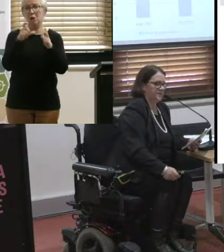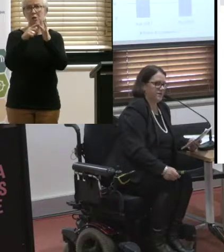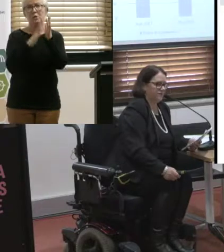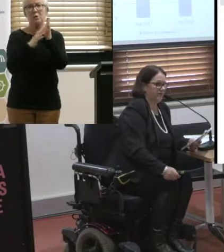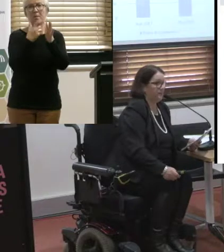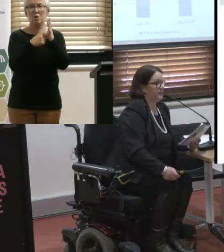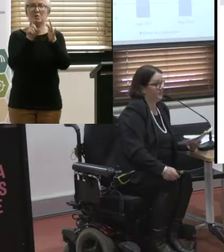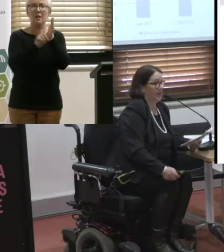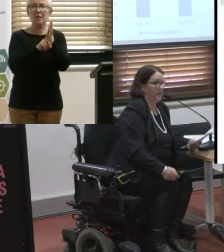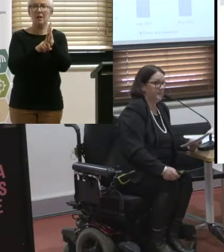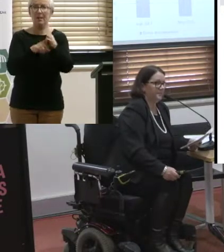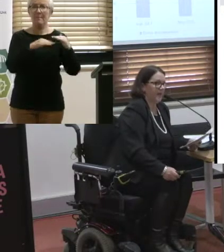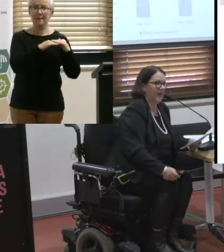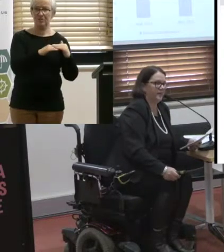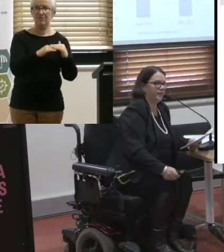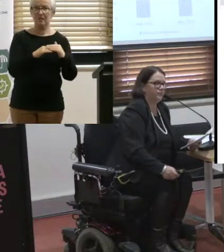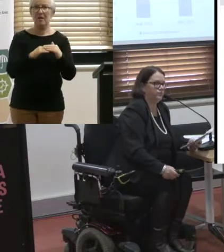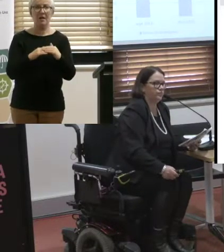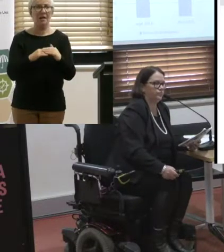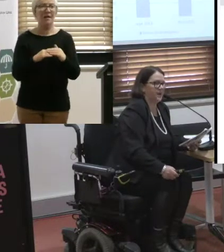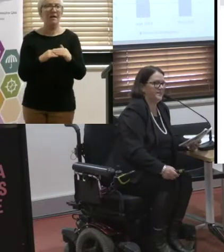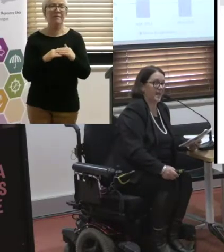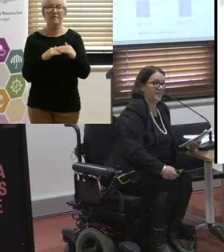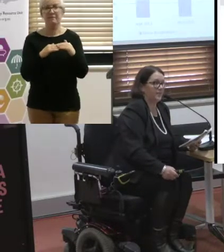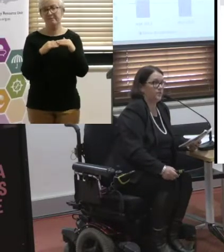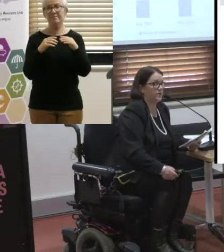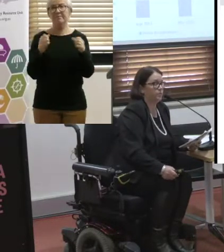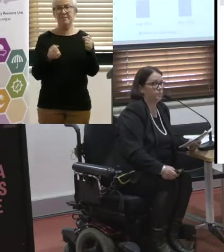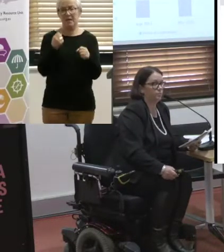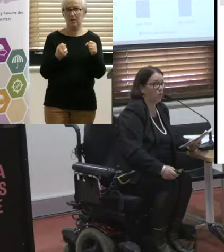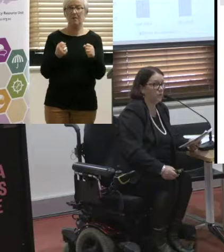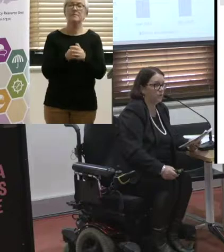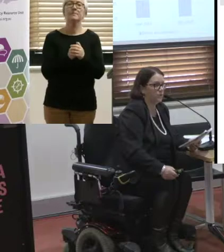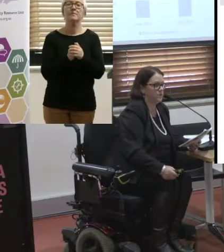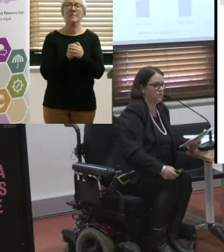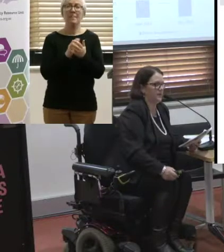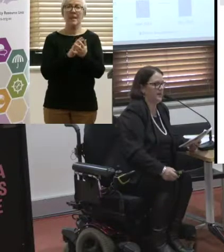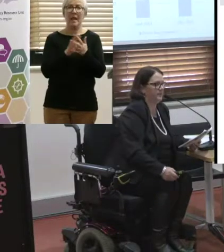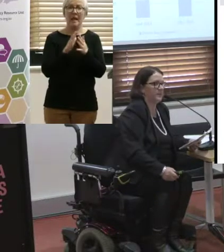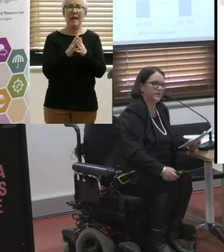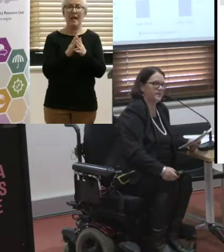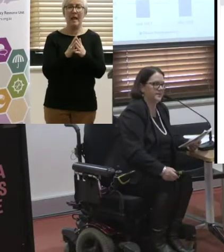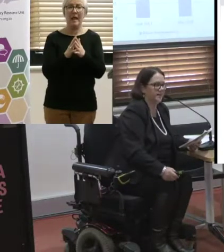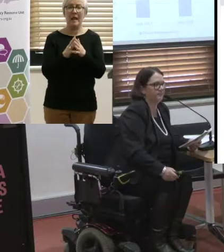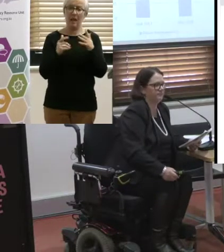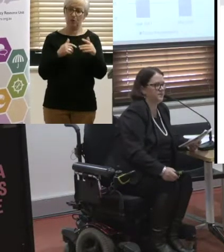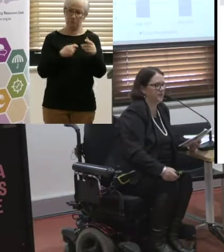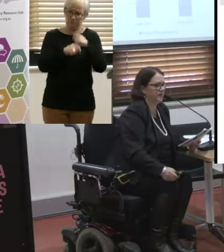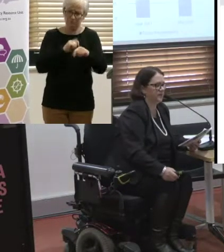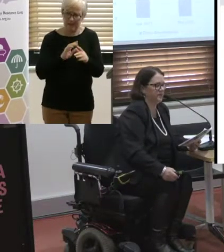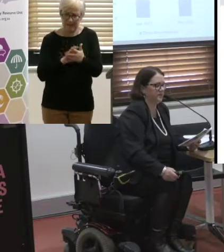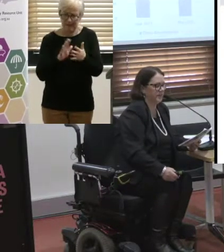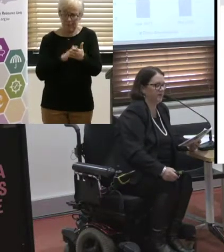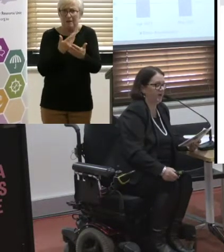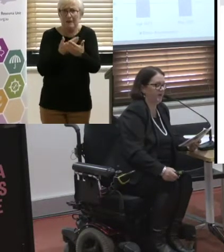Because it's so cheap for that to happen, how that translates into actual more vehicles is yet to be seen. So